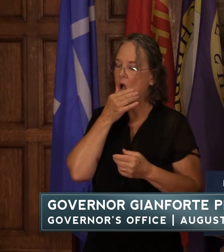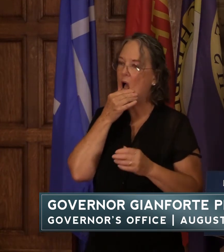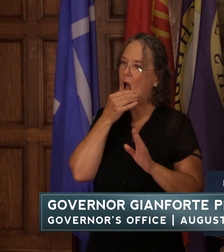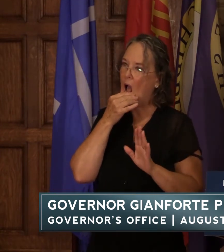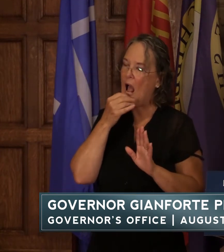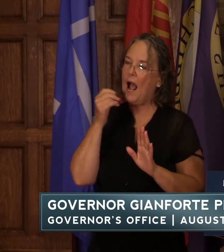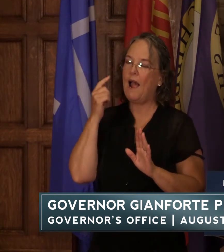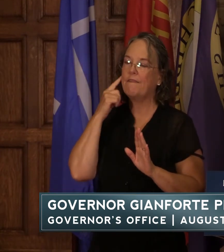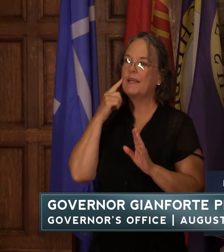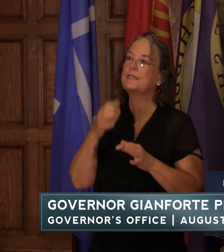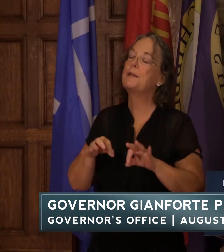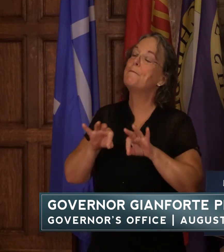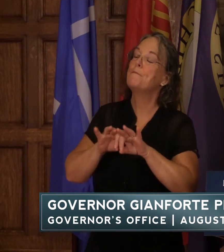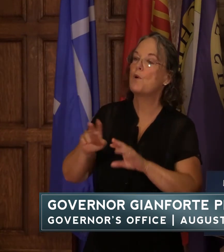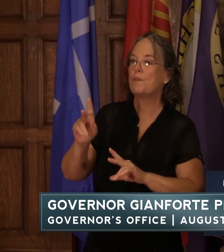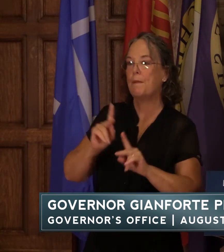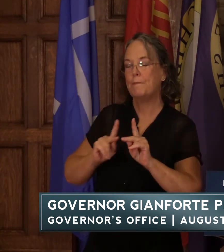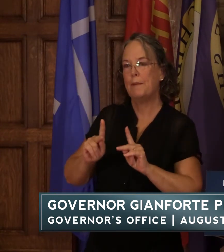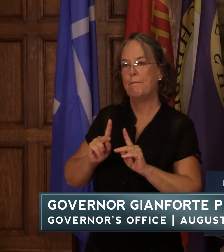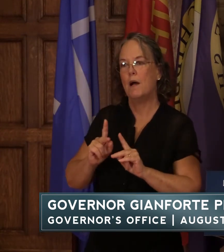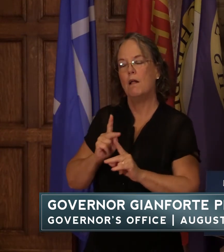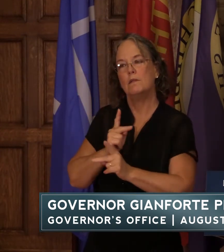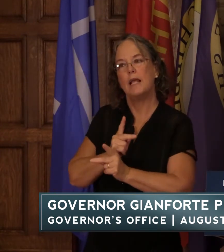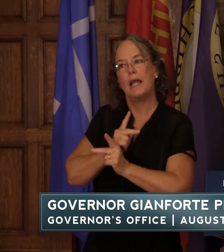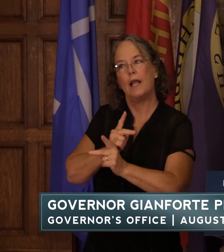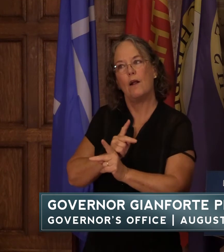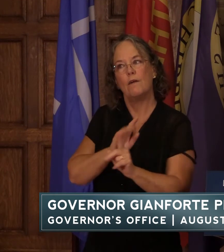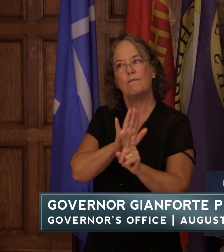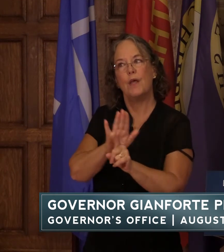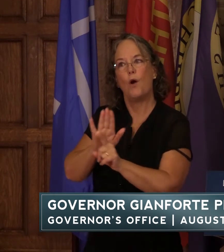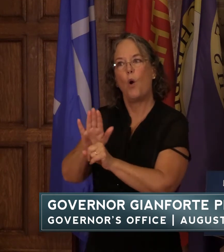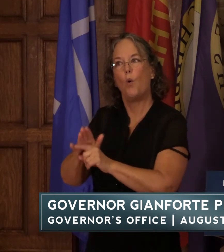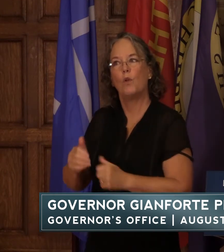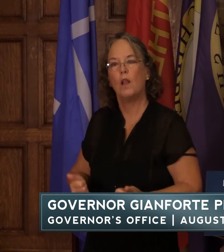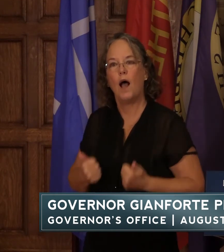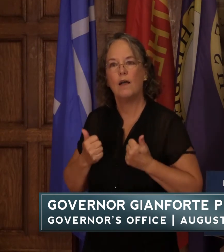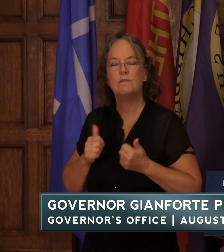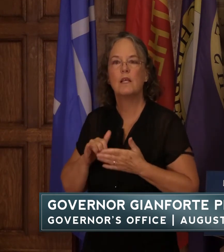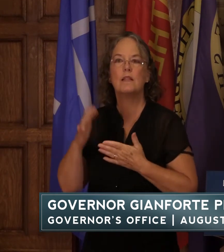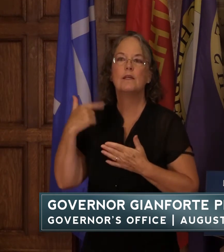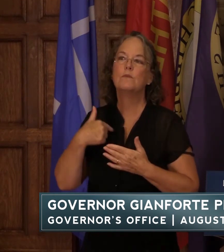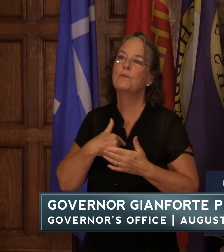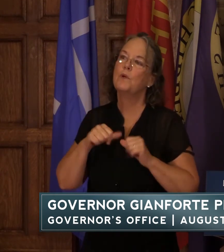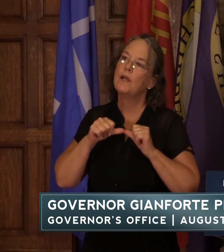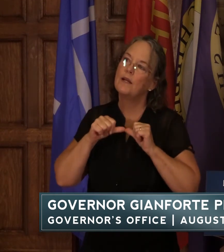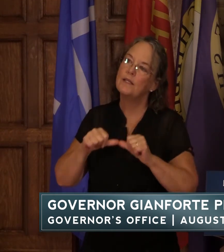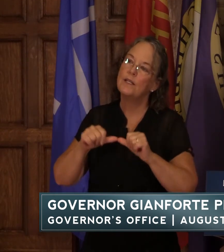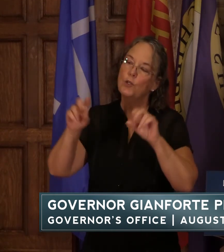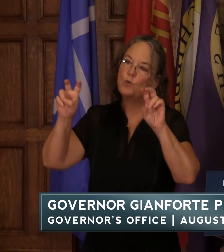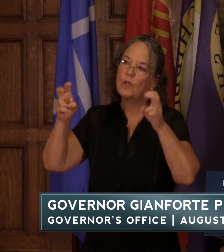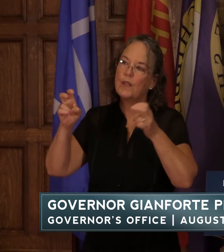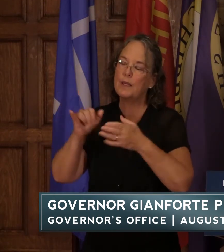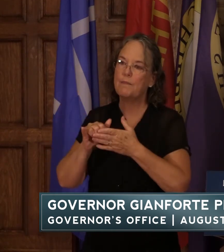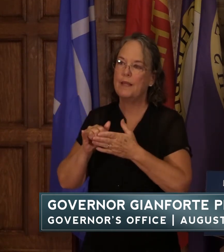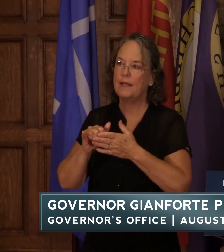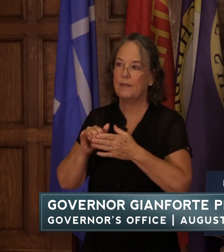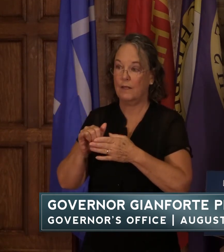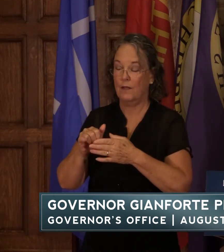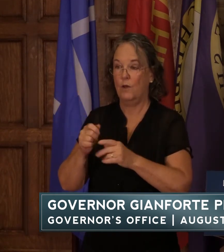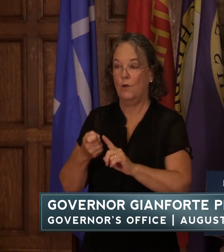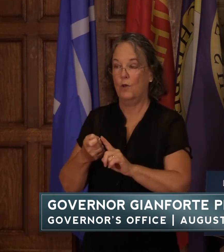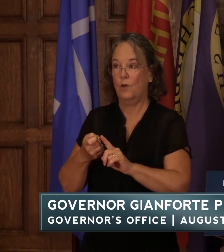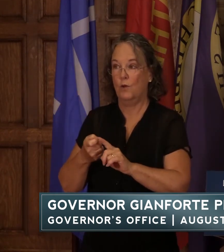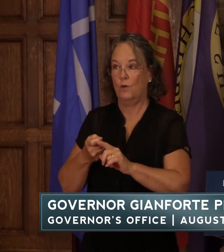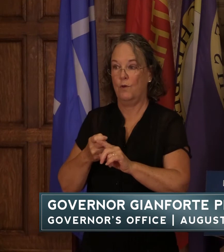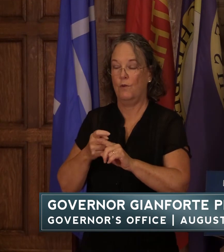that people take precautions in their own lives this is why we continue to recur to the theme that uh based on the data we have